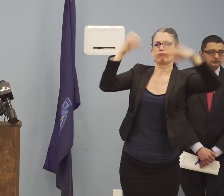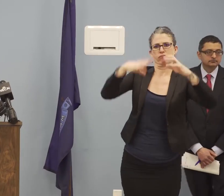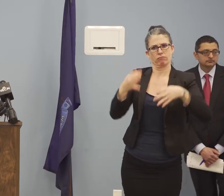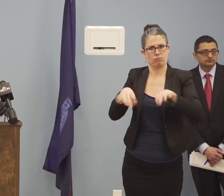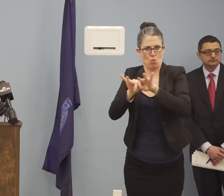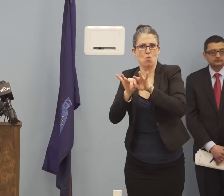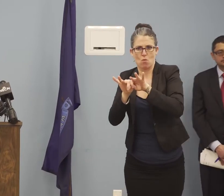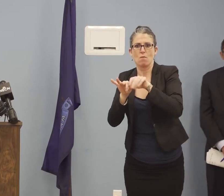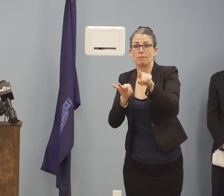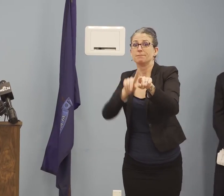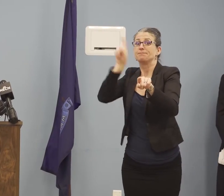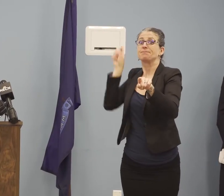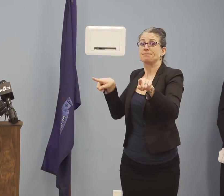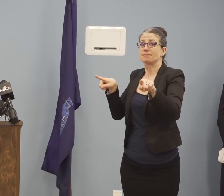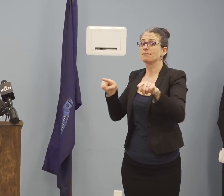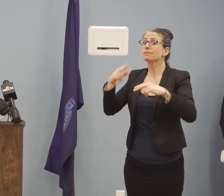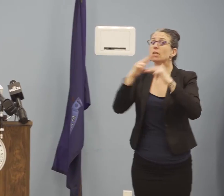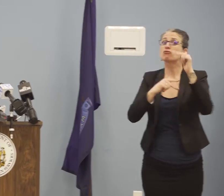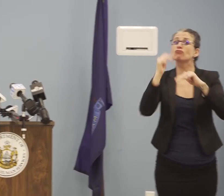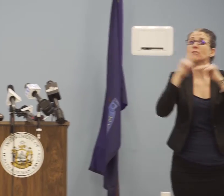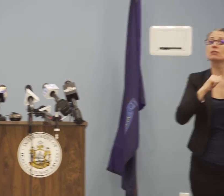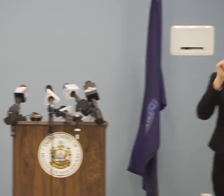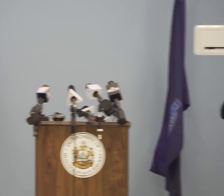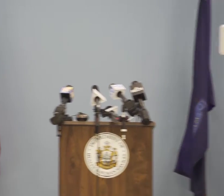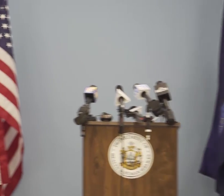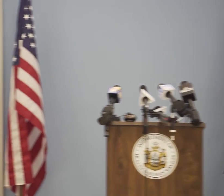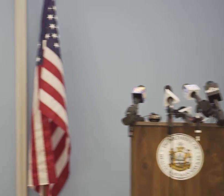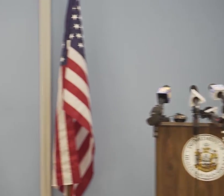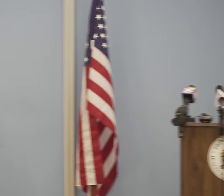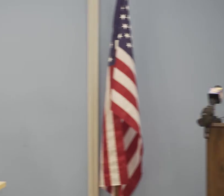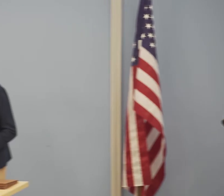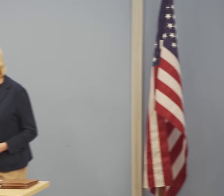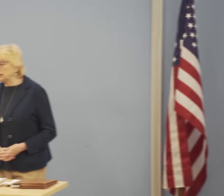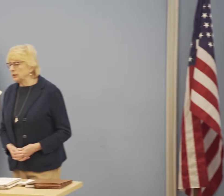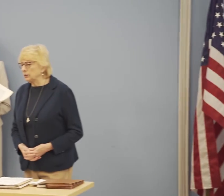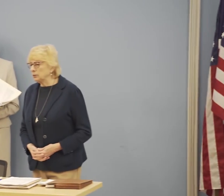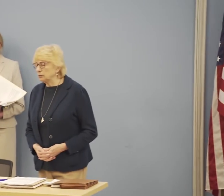where people are working in large numbers? What are your thoughts on that?